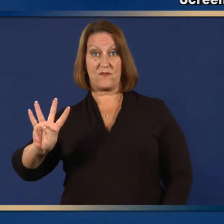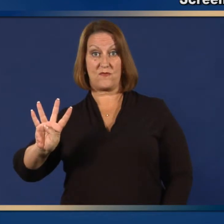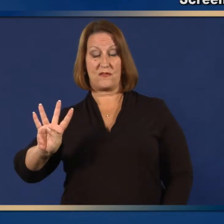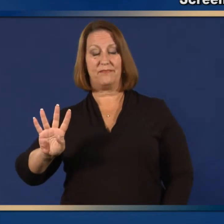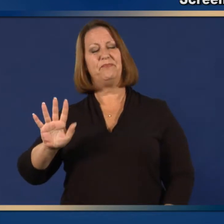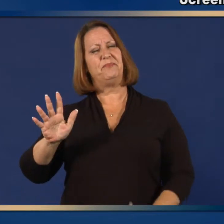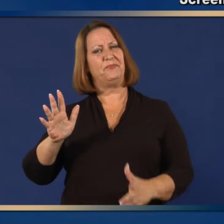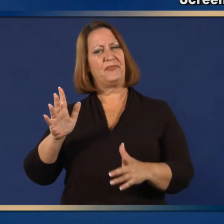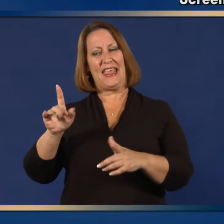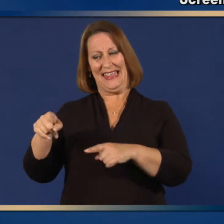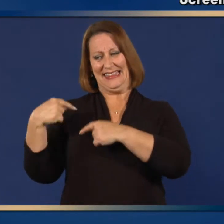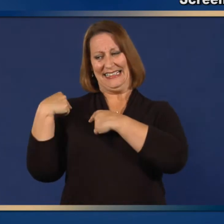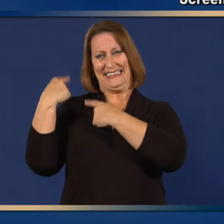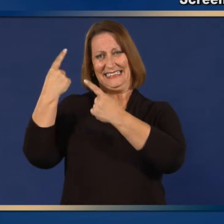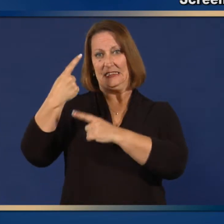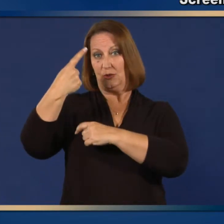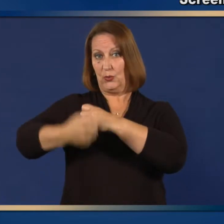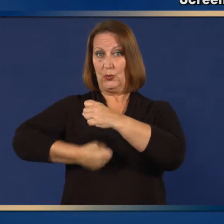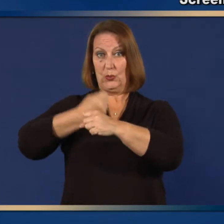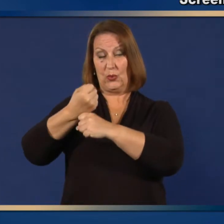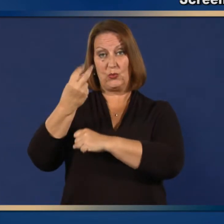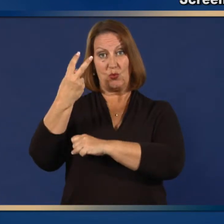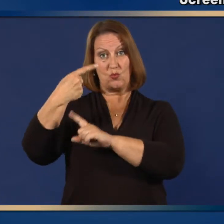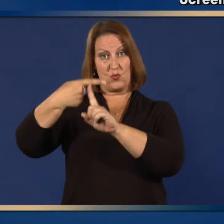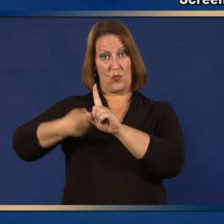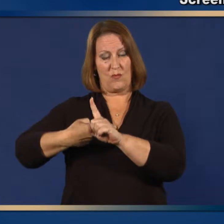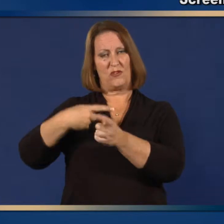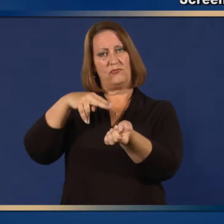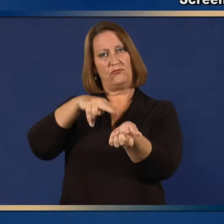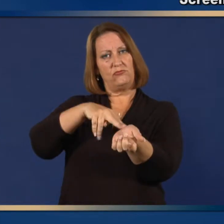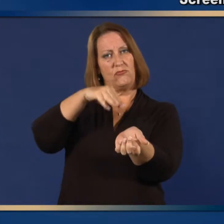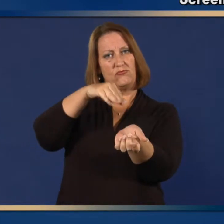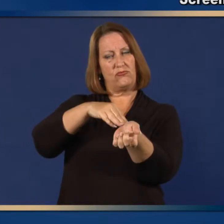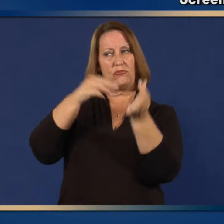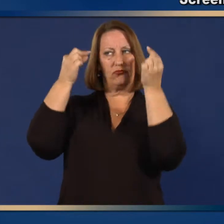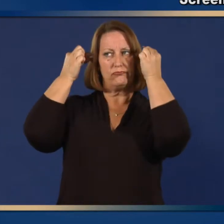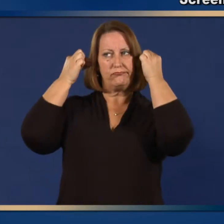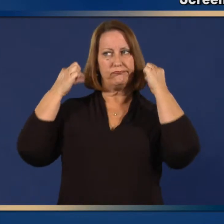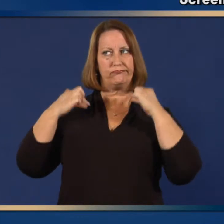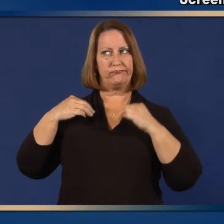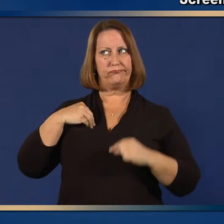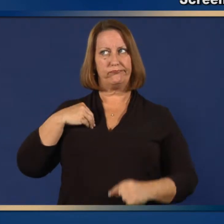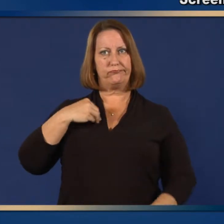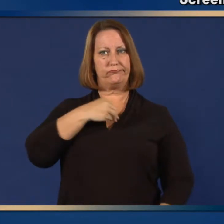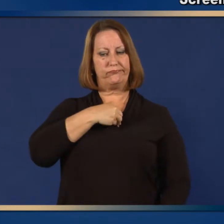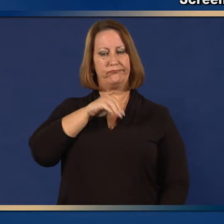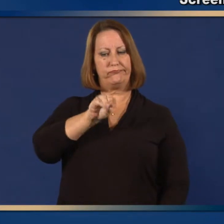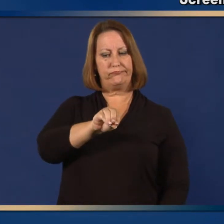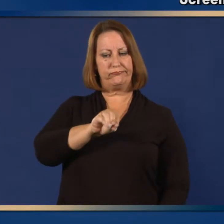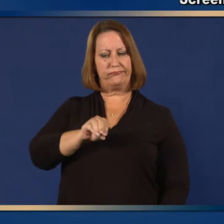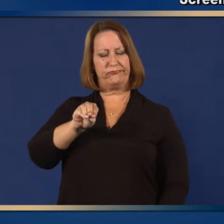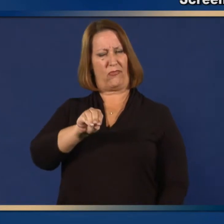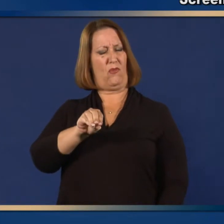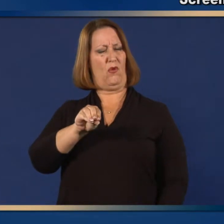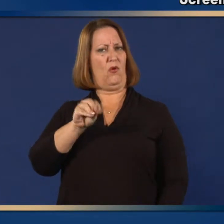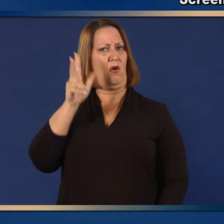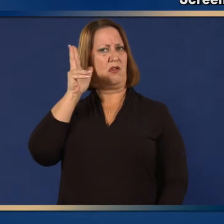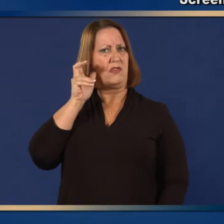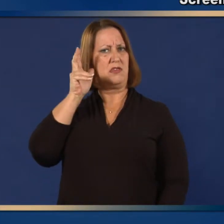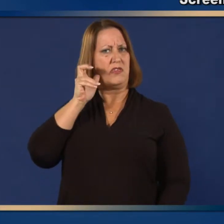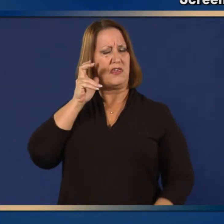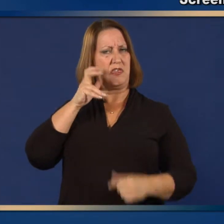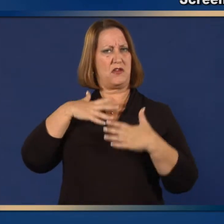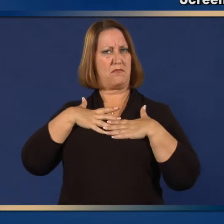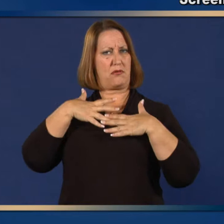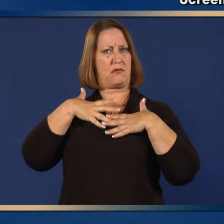7. the past 12 months, has a health care provider ever told you that he or she